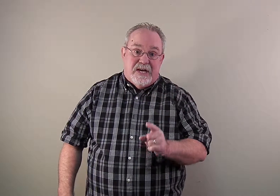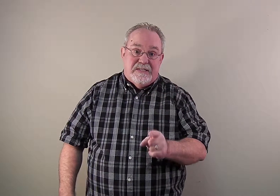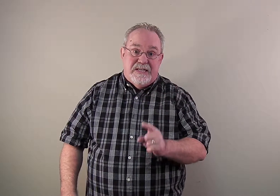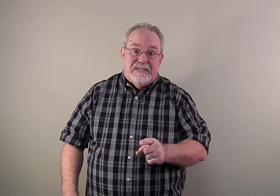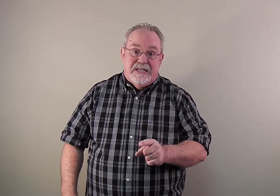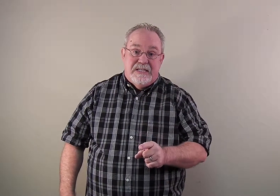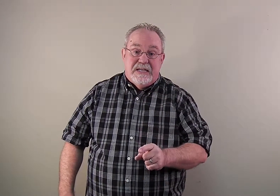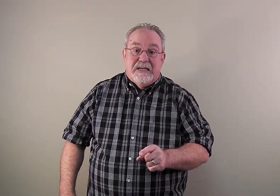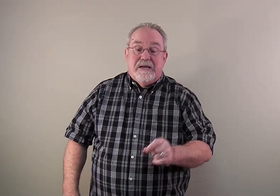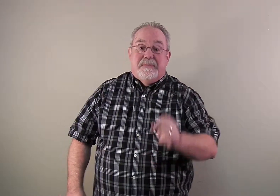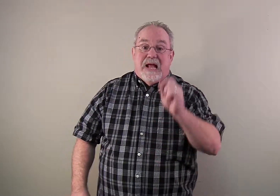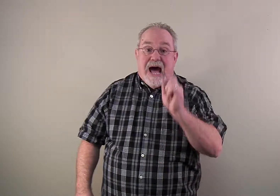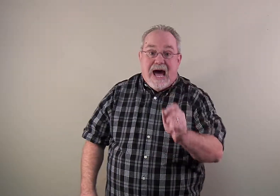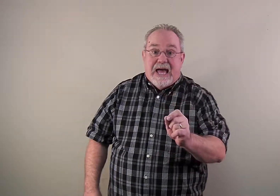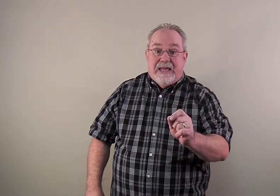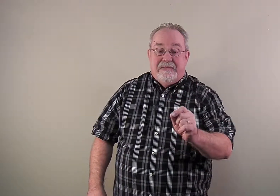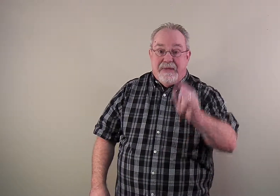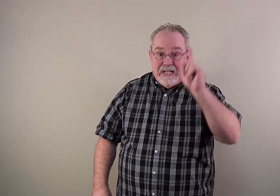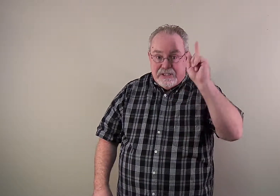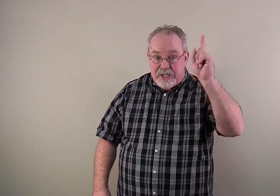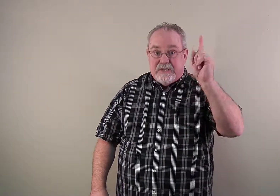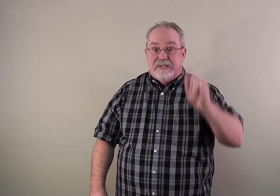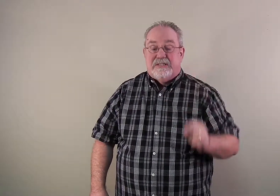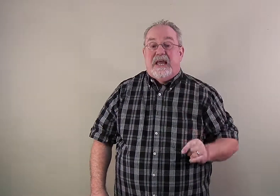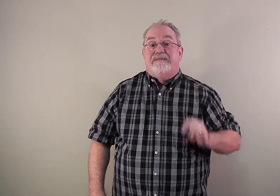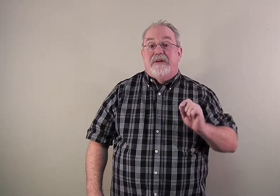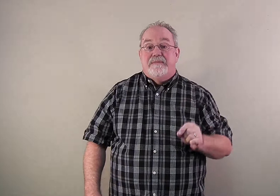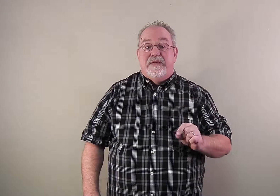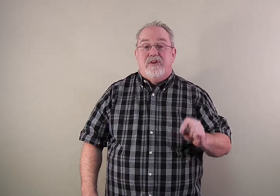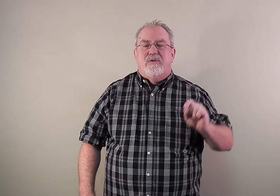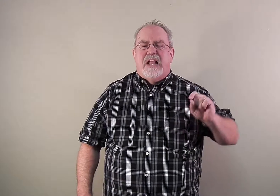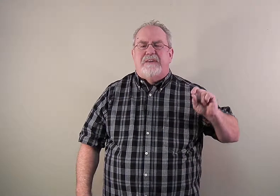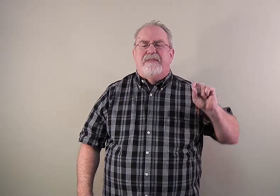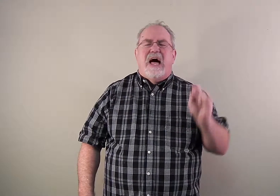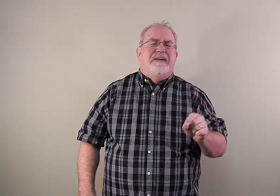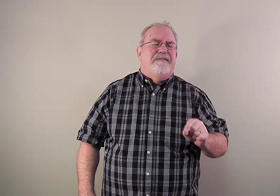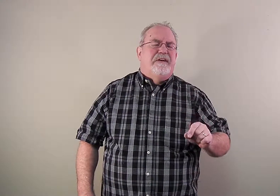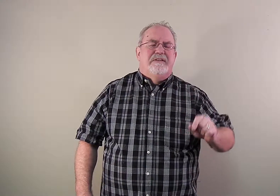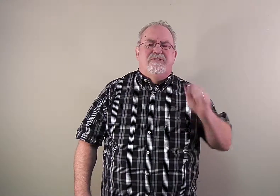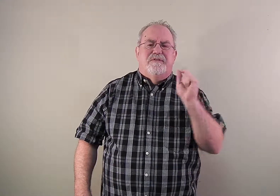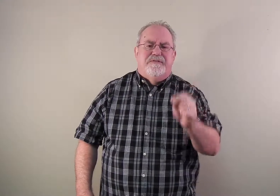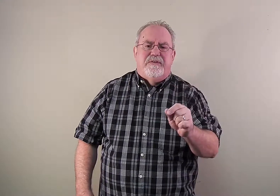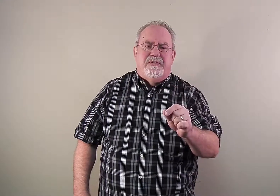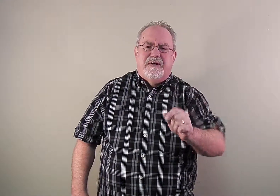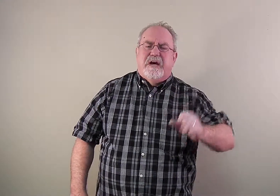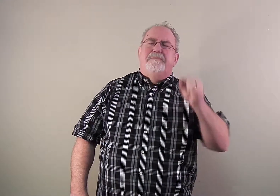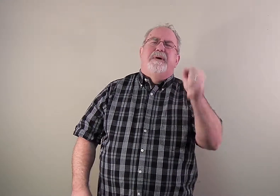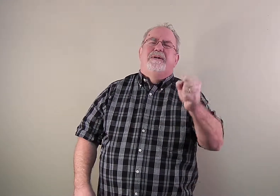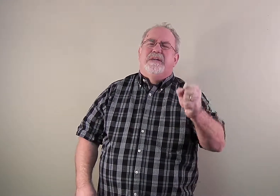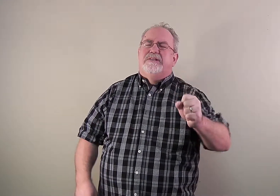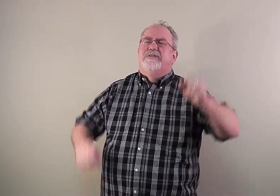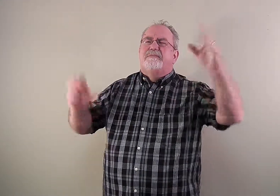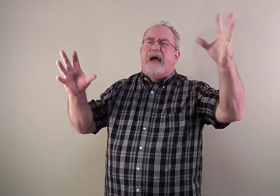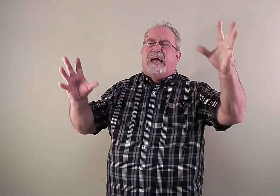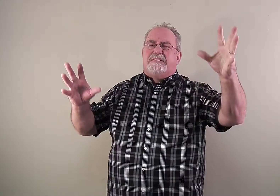John 10.10, but I, meaning Jesus, have come that you can have life to the full, abundantly, to the max,